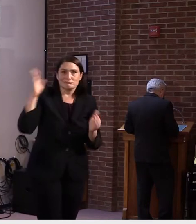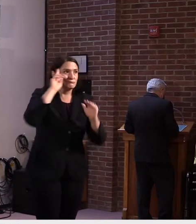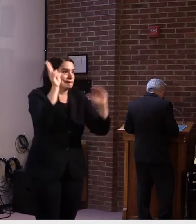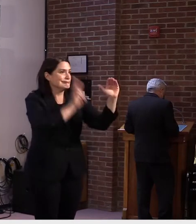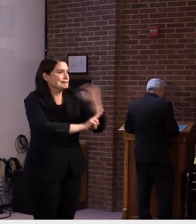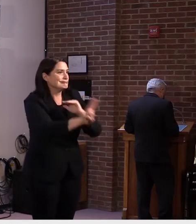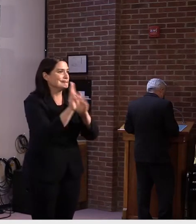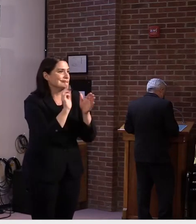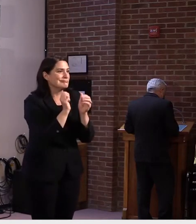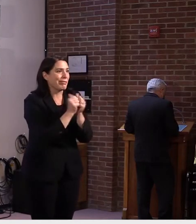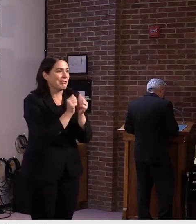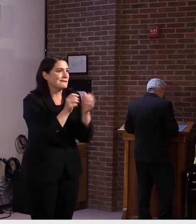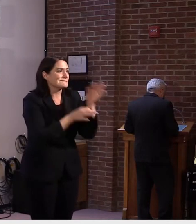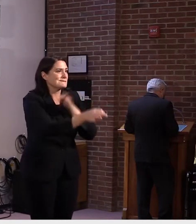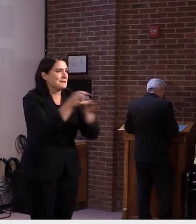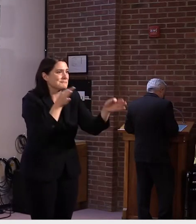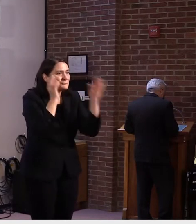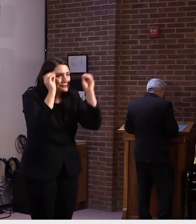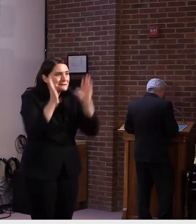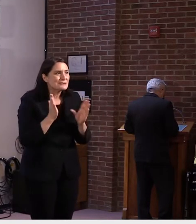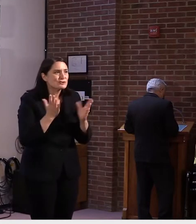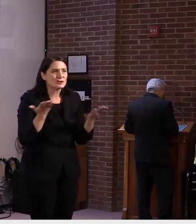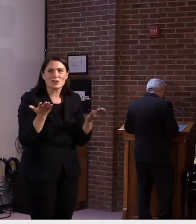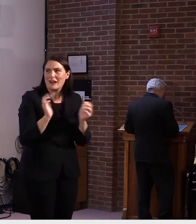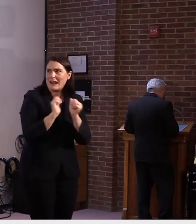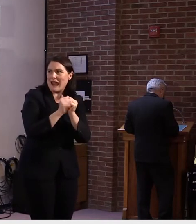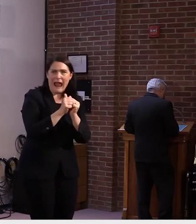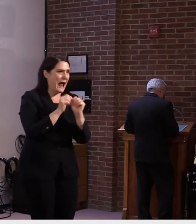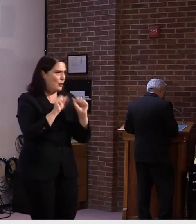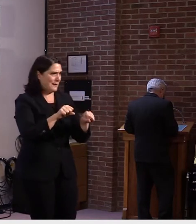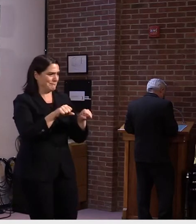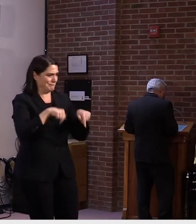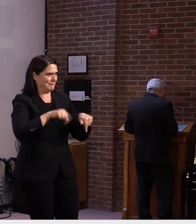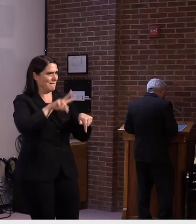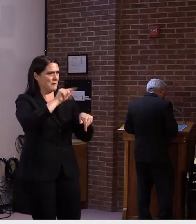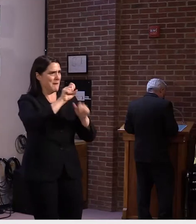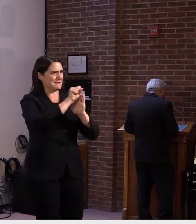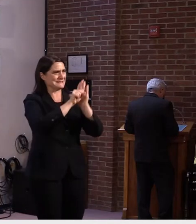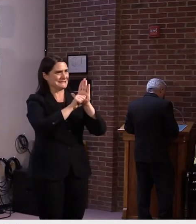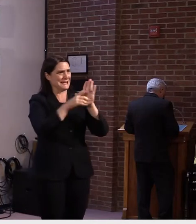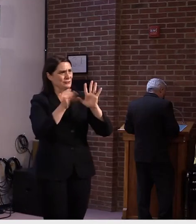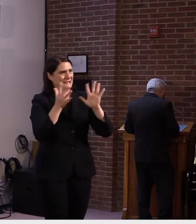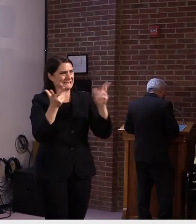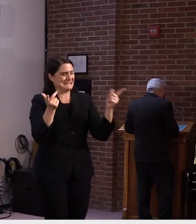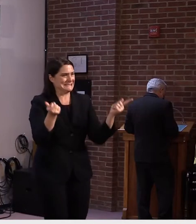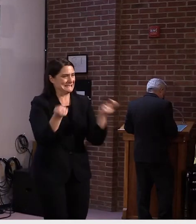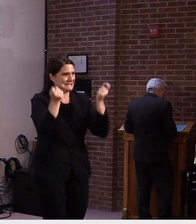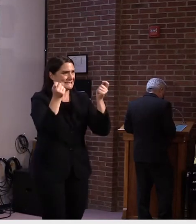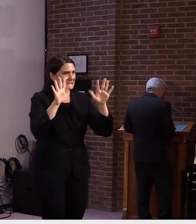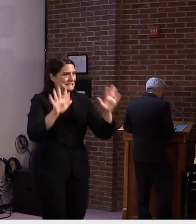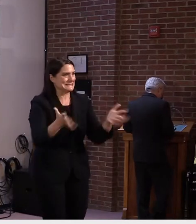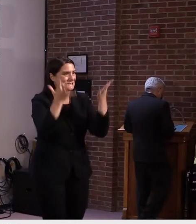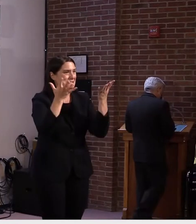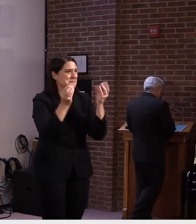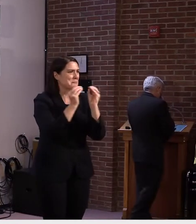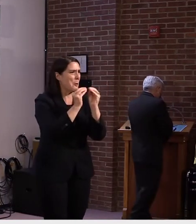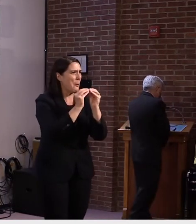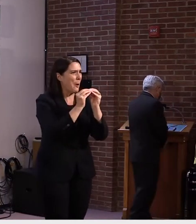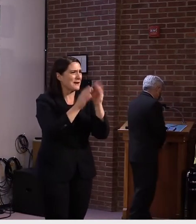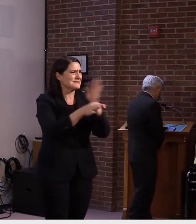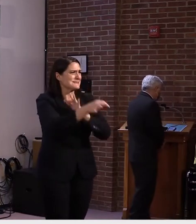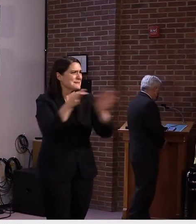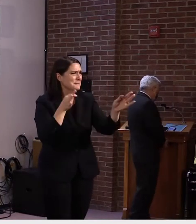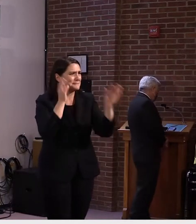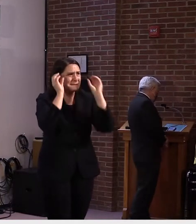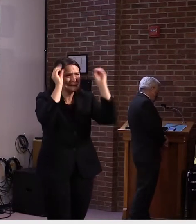is there anything the state could do to encourage more people to be willing to serve their communities in this way by, you know, raising their hand and saying that we're